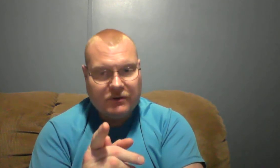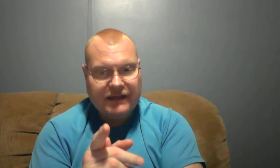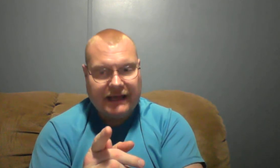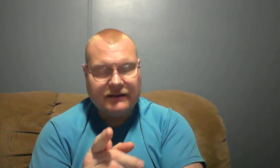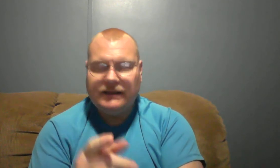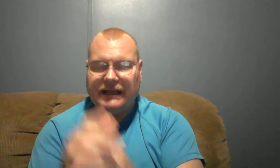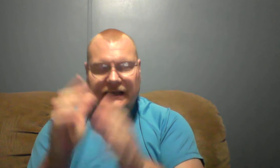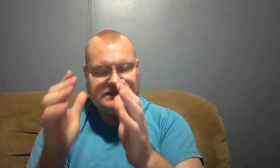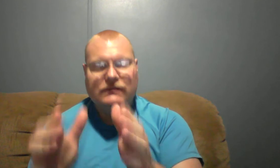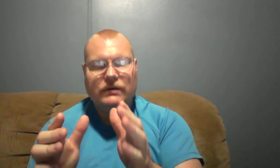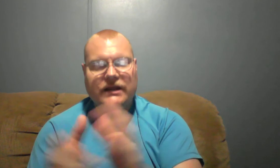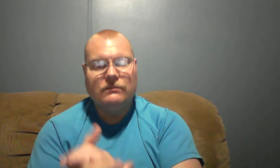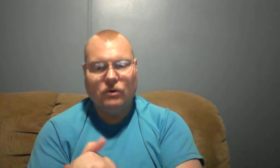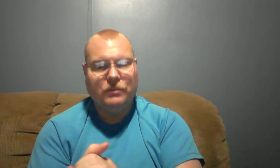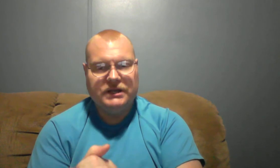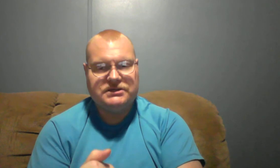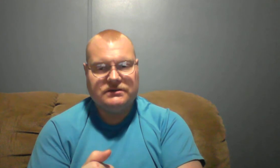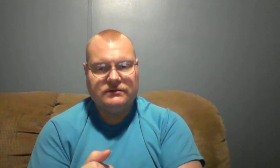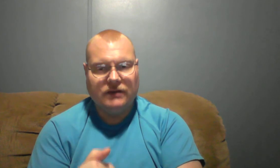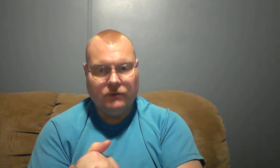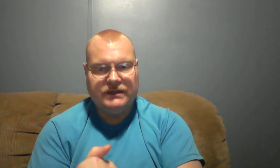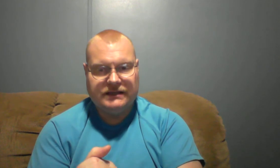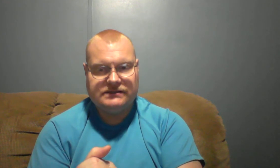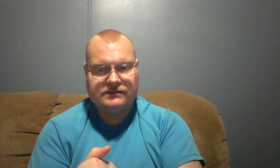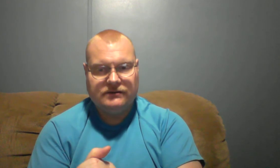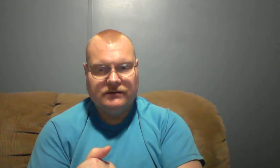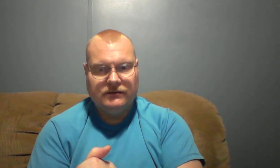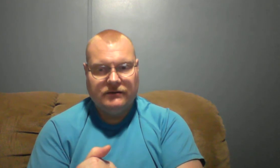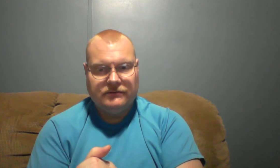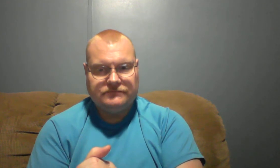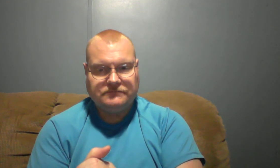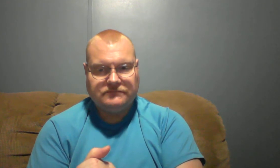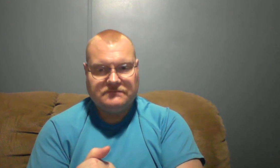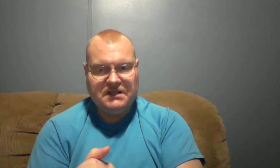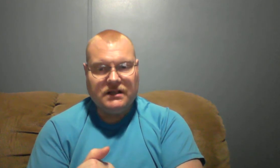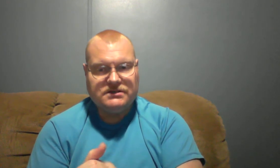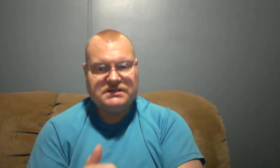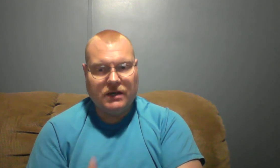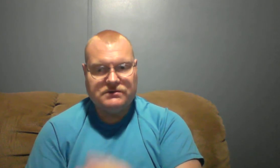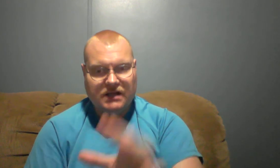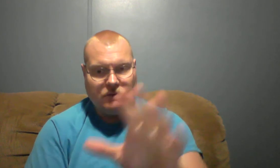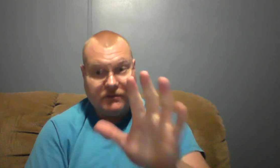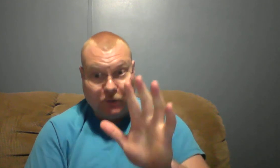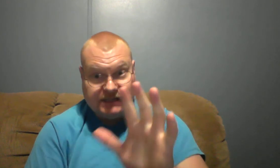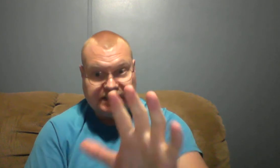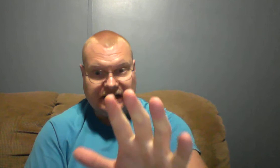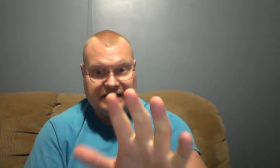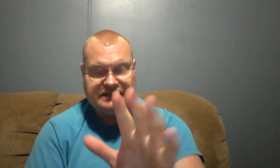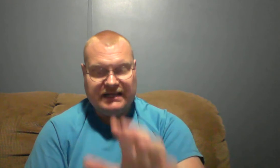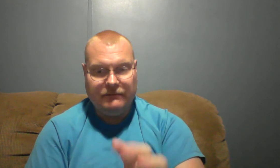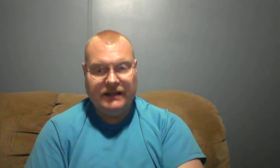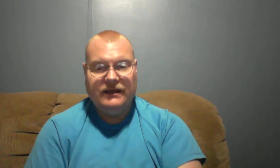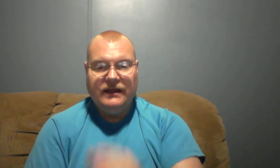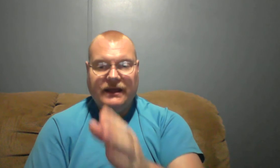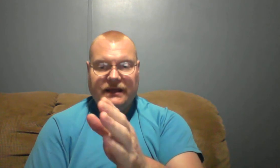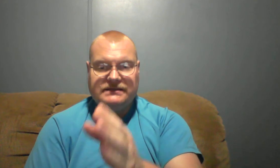that and I still want to hear more preaching on this because this goes along with pressing against the enemy it says